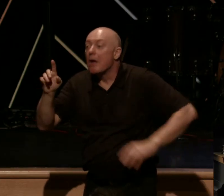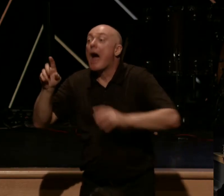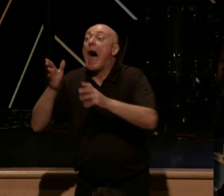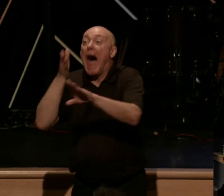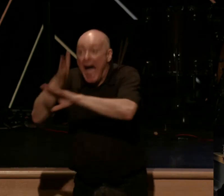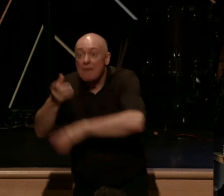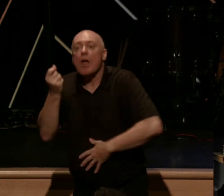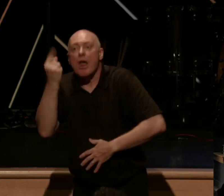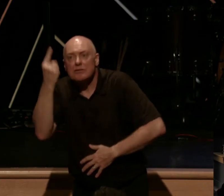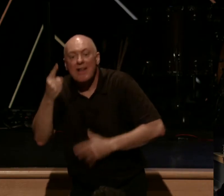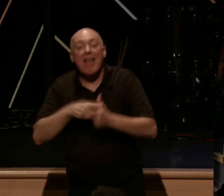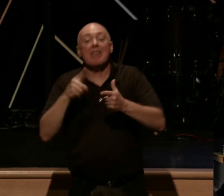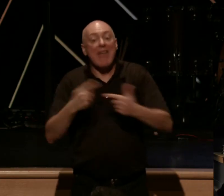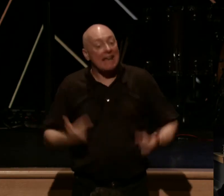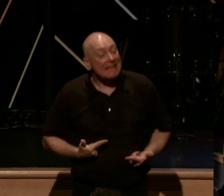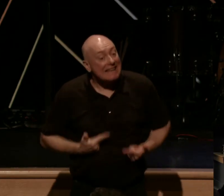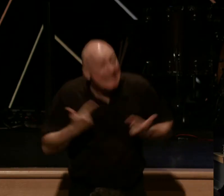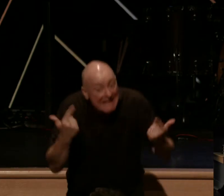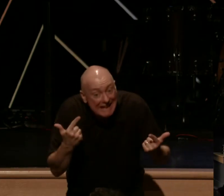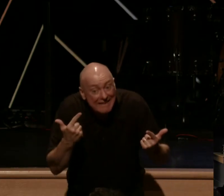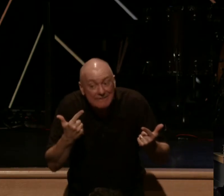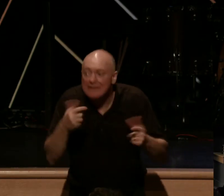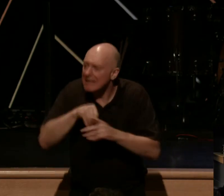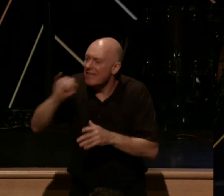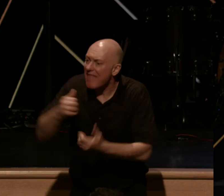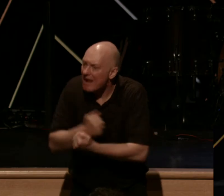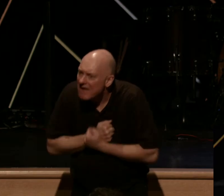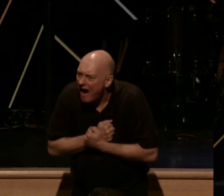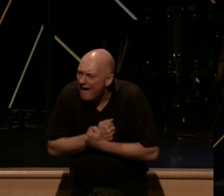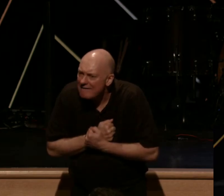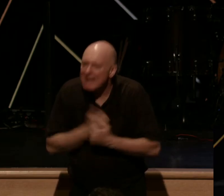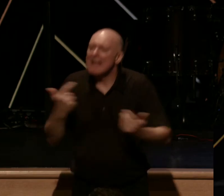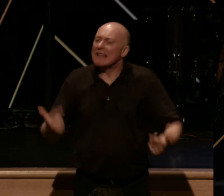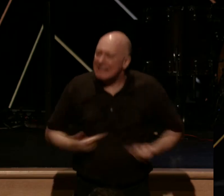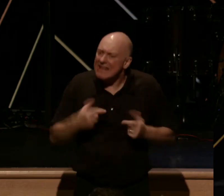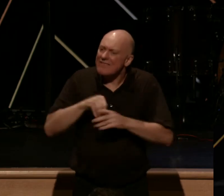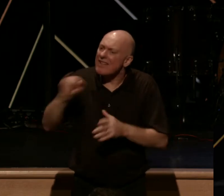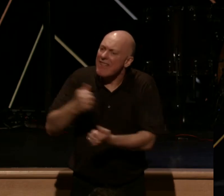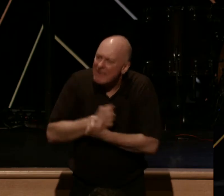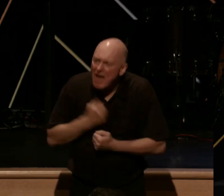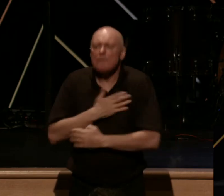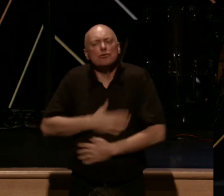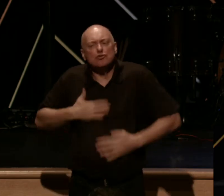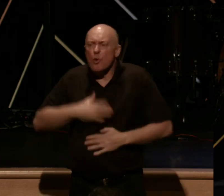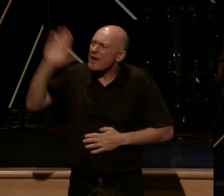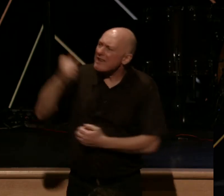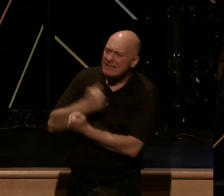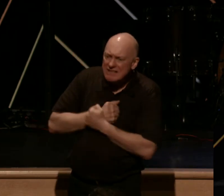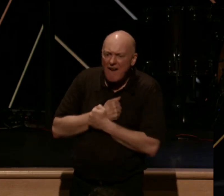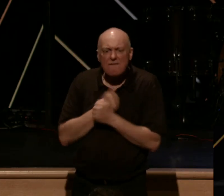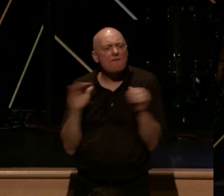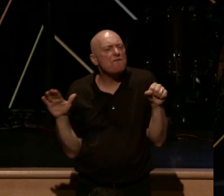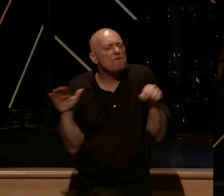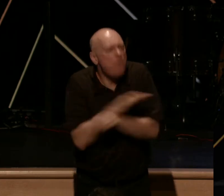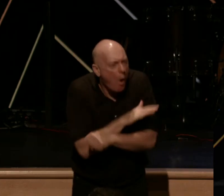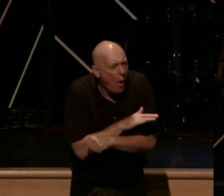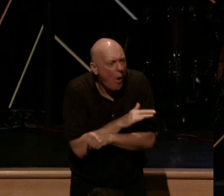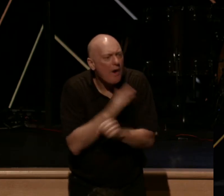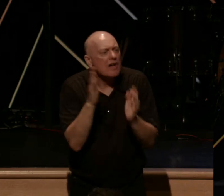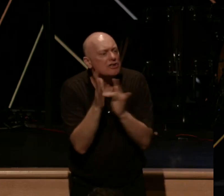and living our lives in that love and living in that love and enjoying it to the full. Jesus wants us to